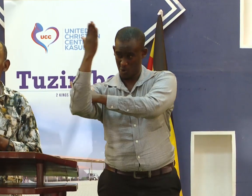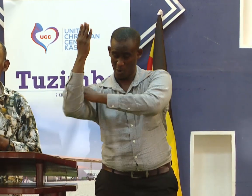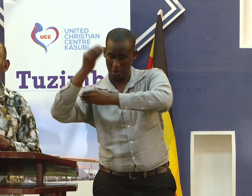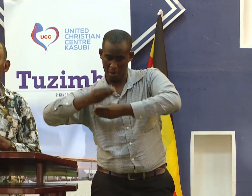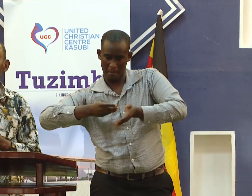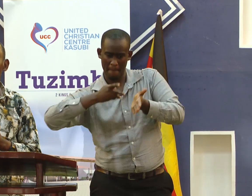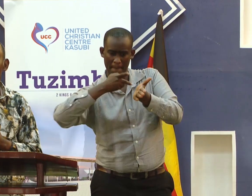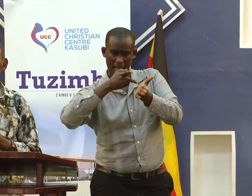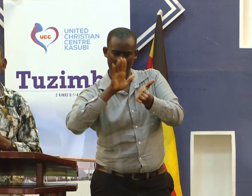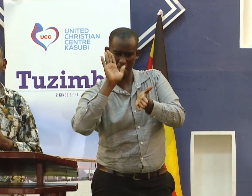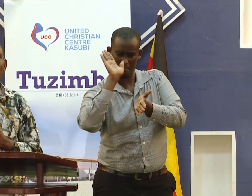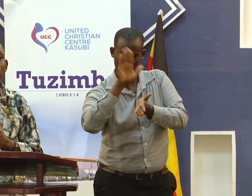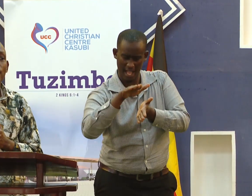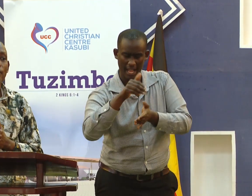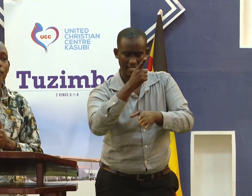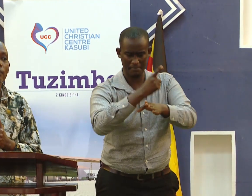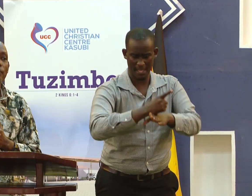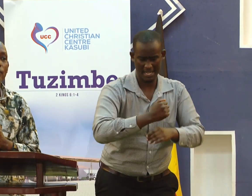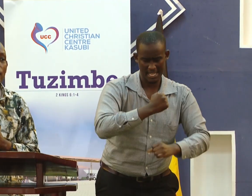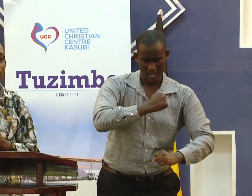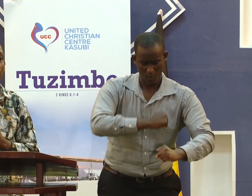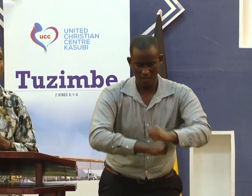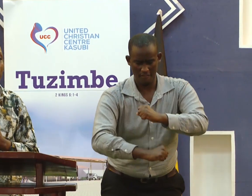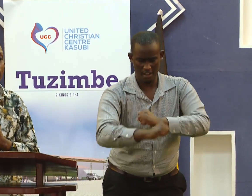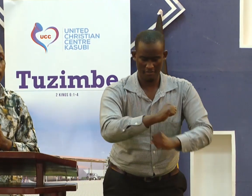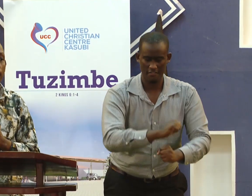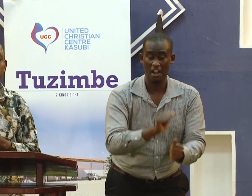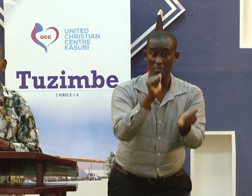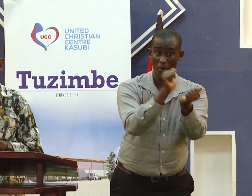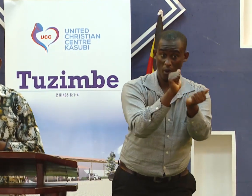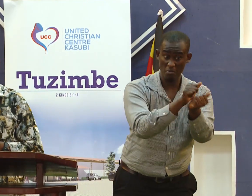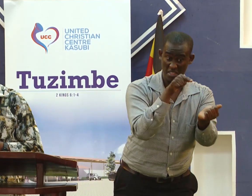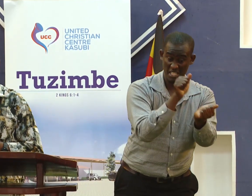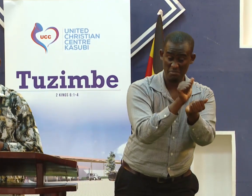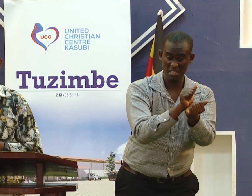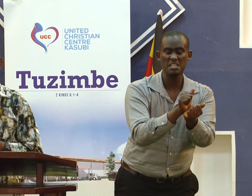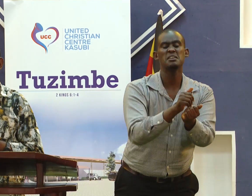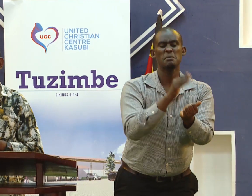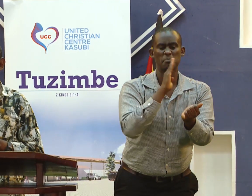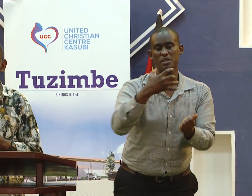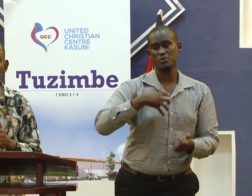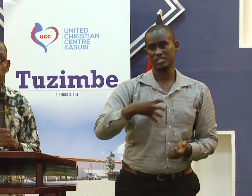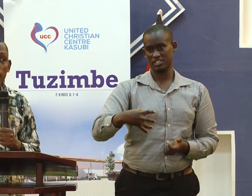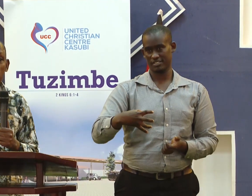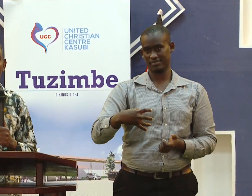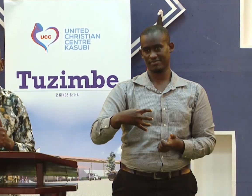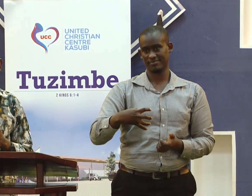If God was paying back tangible things. Paul would have left a lot of treasures on the earth.